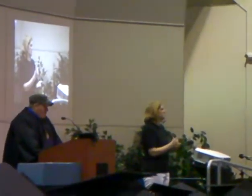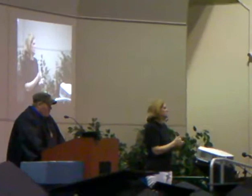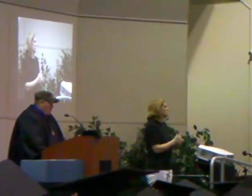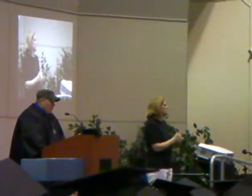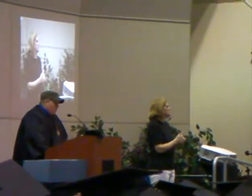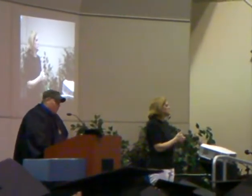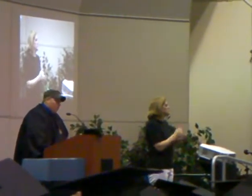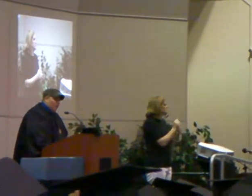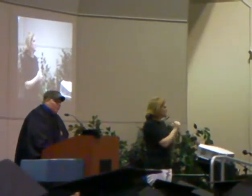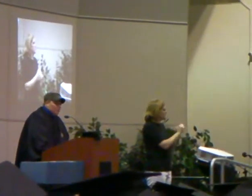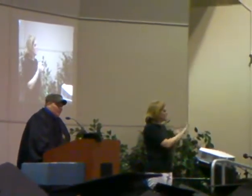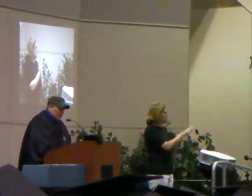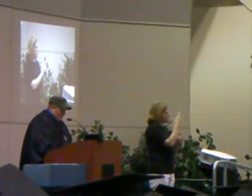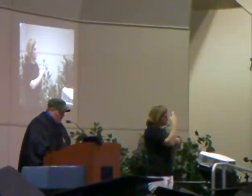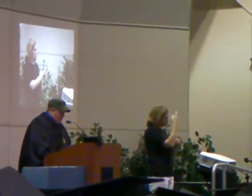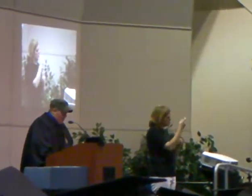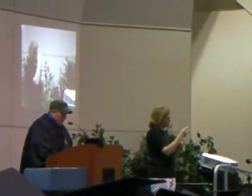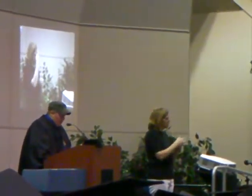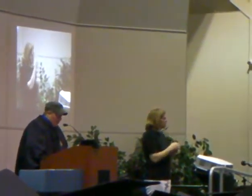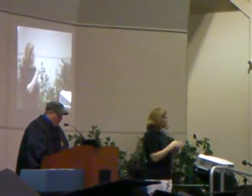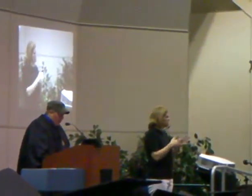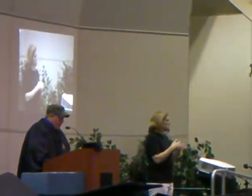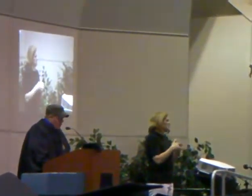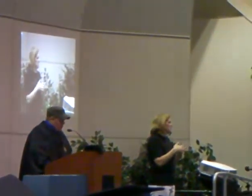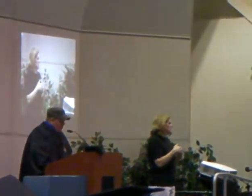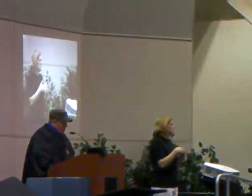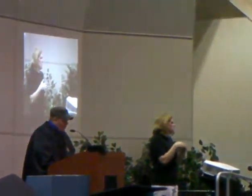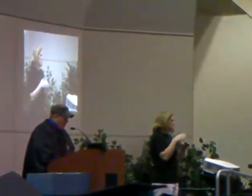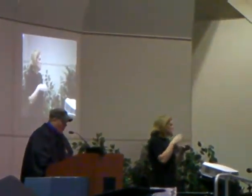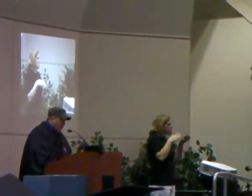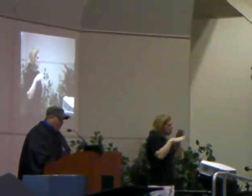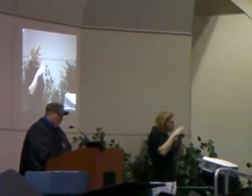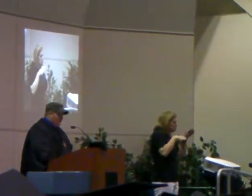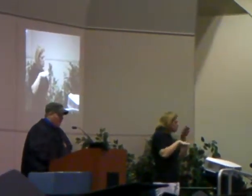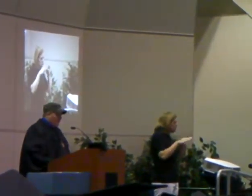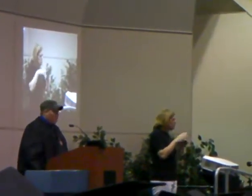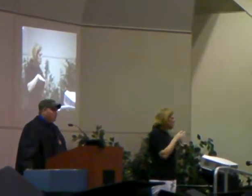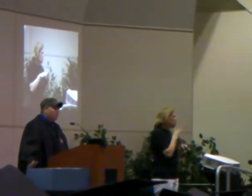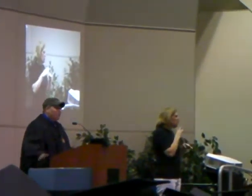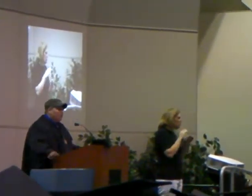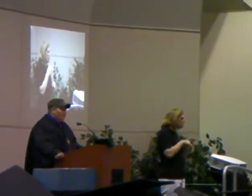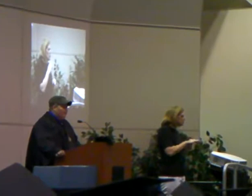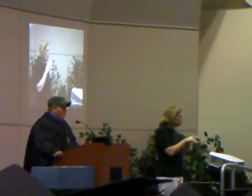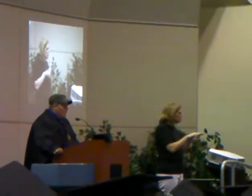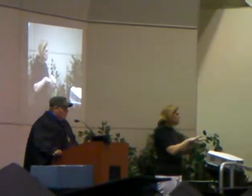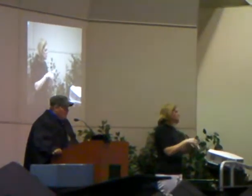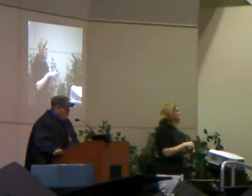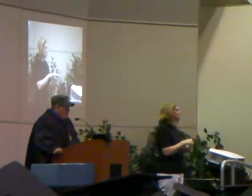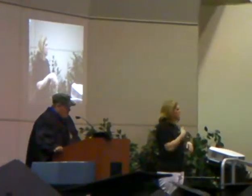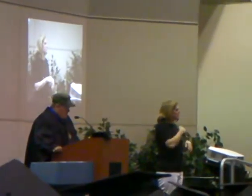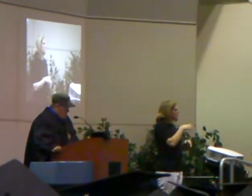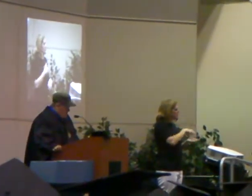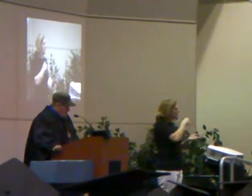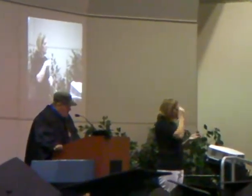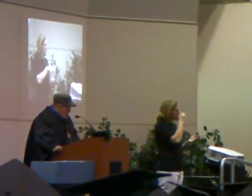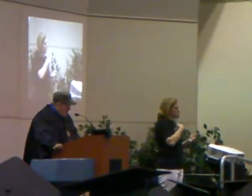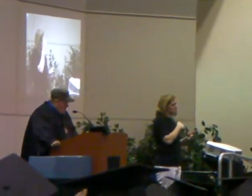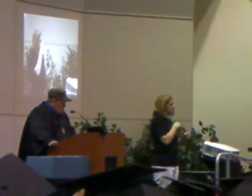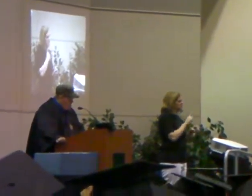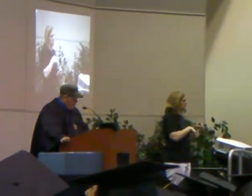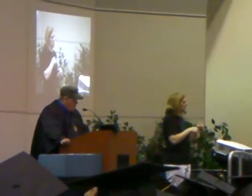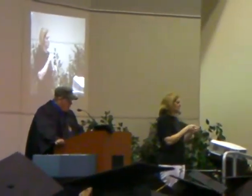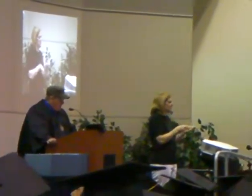No matter what troubled waters we are heading to, I have learned that we cannot control the wind. We can only adjust ourselves.